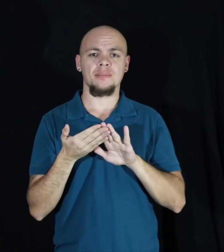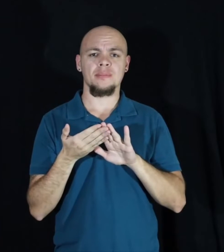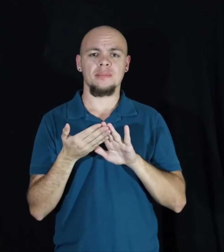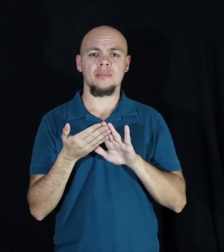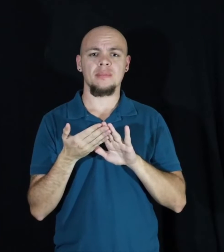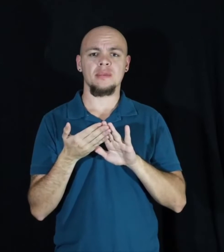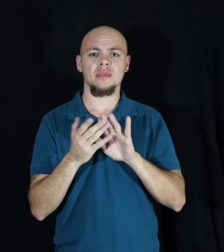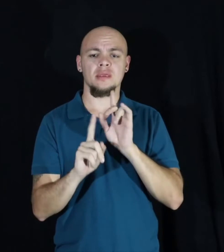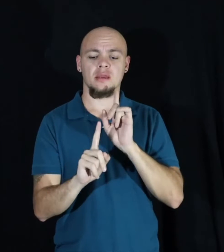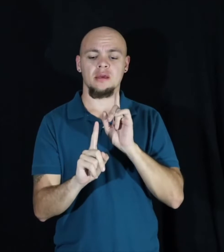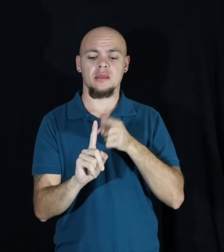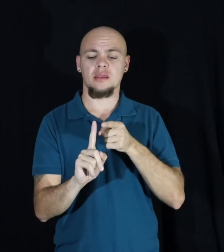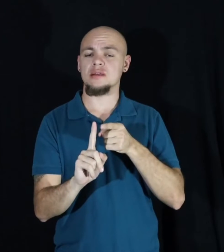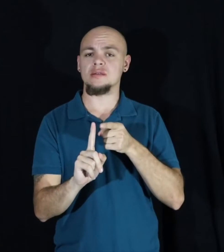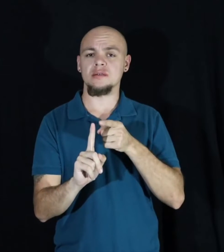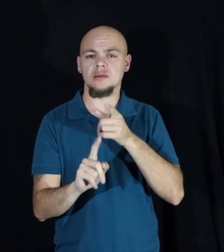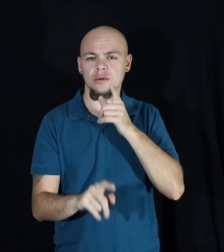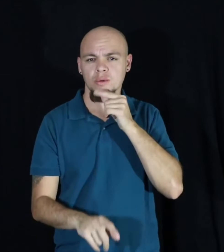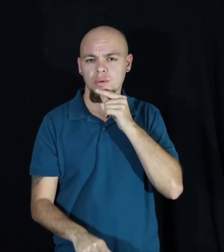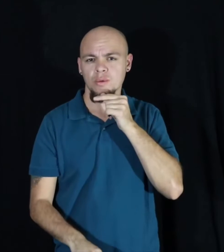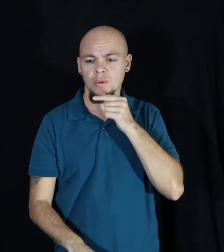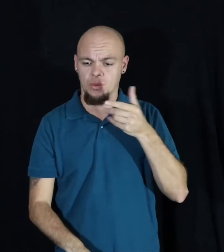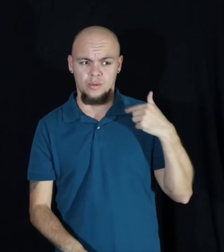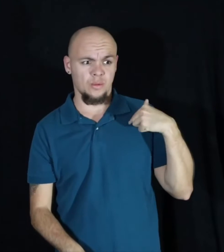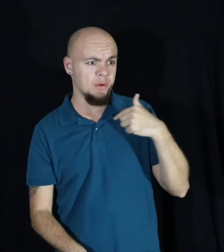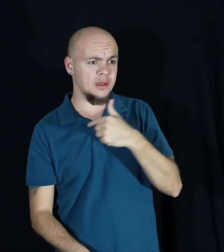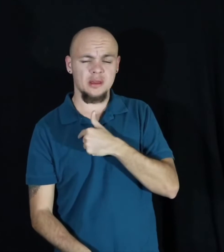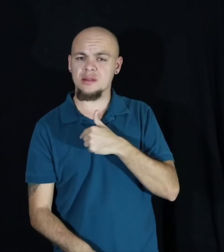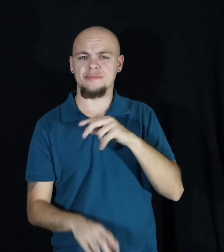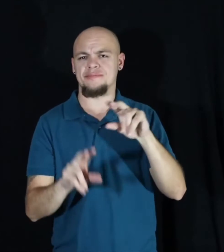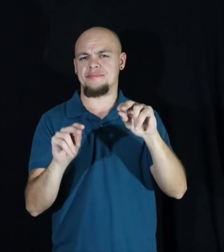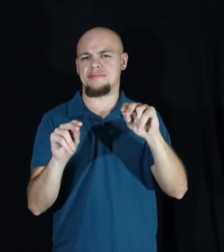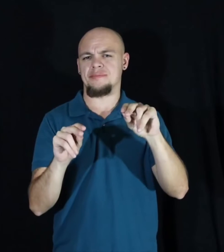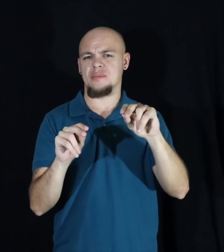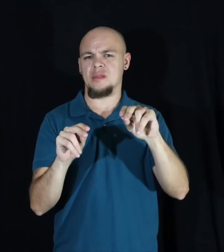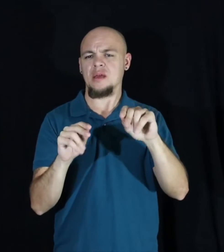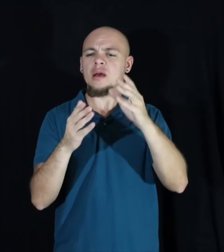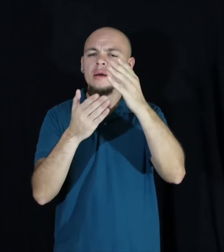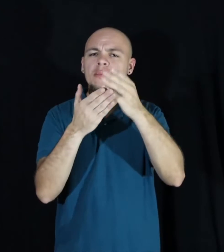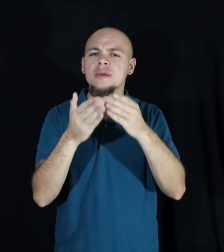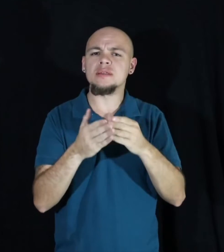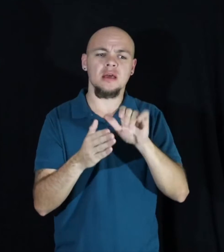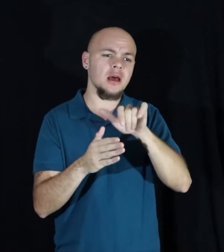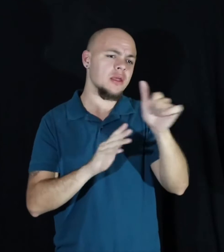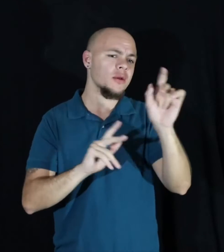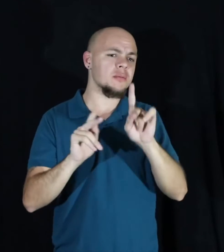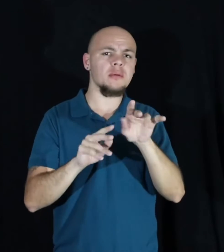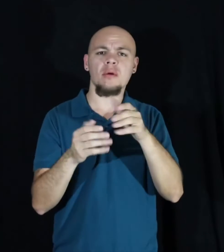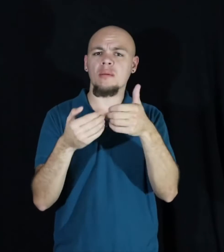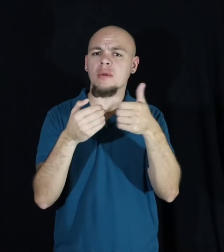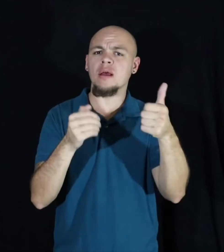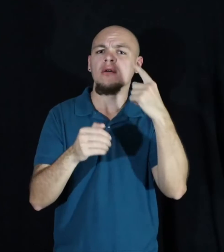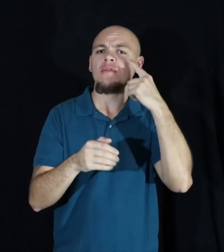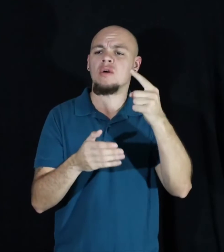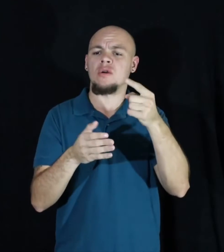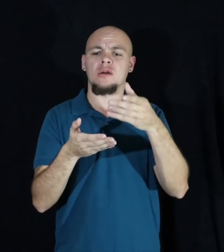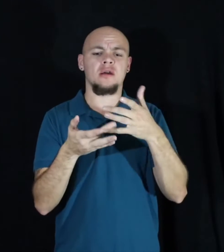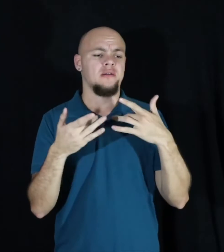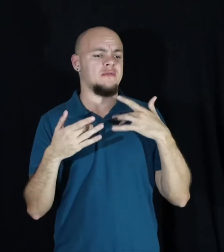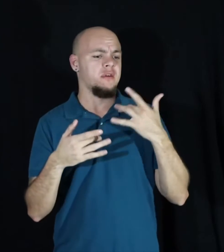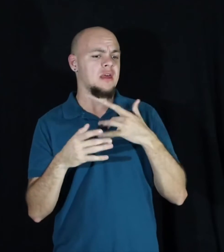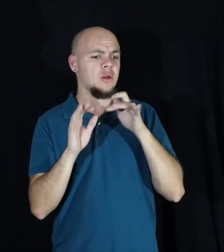This is not who we are. We are constantly taking little pieces of others beside us in order to just feel